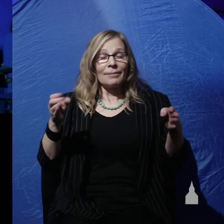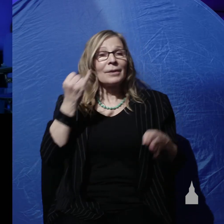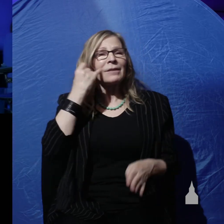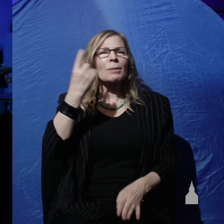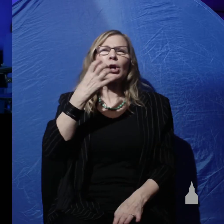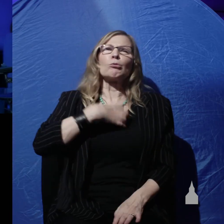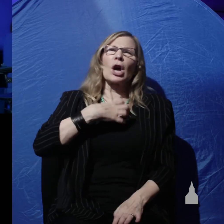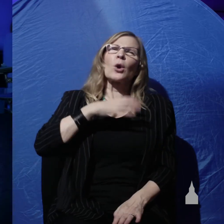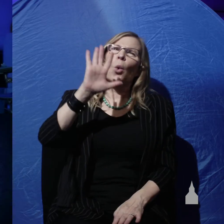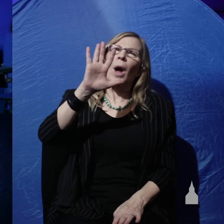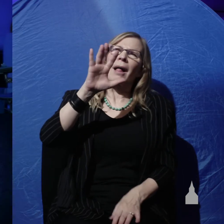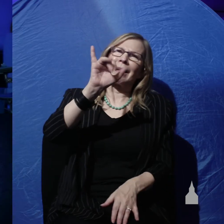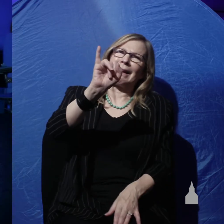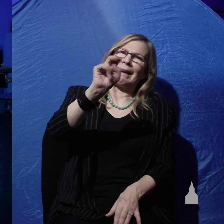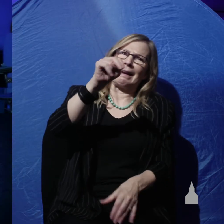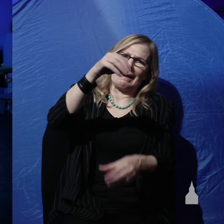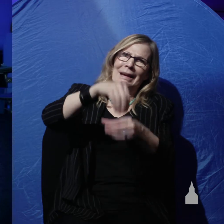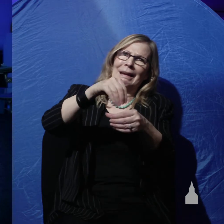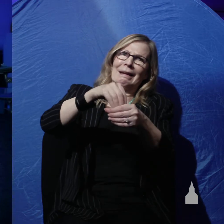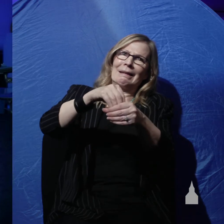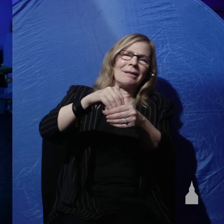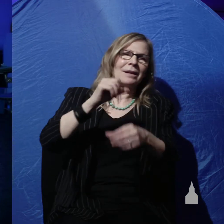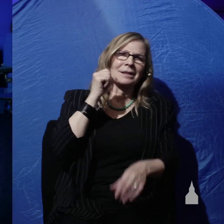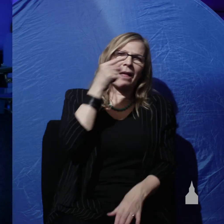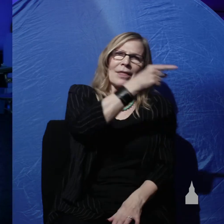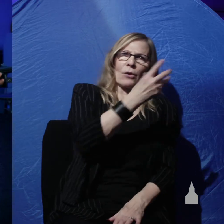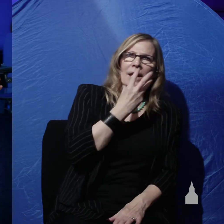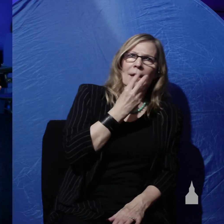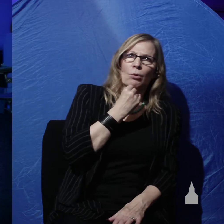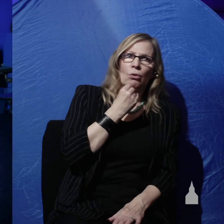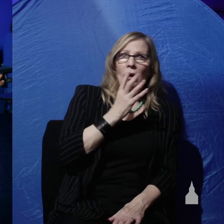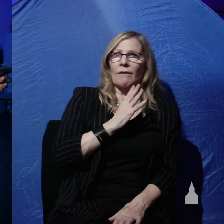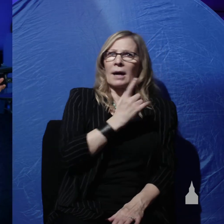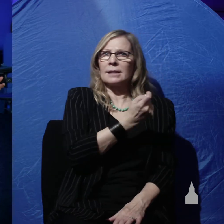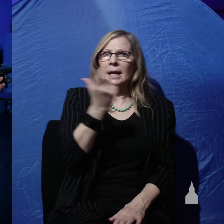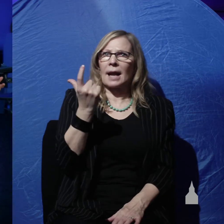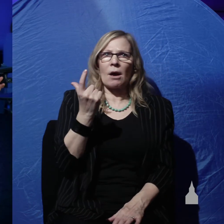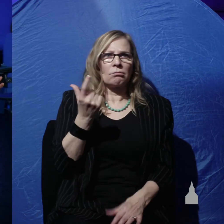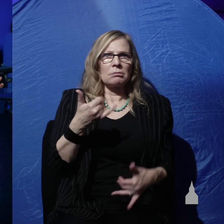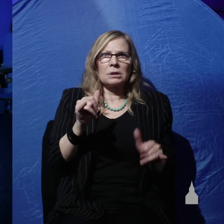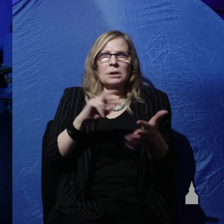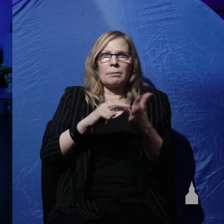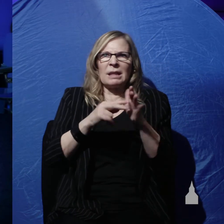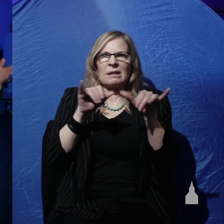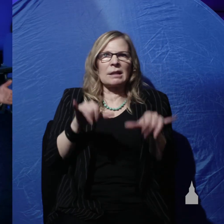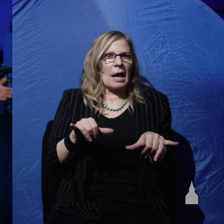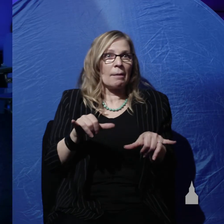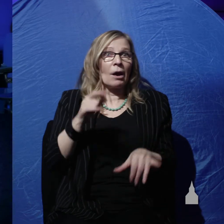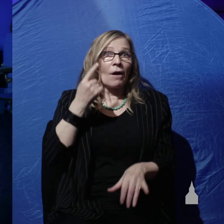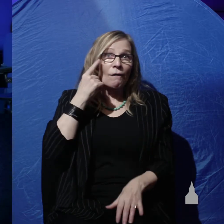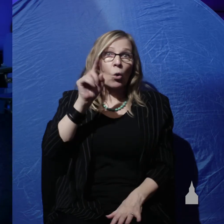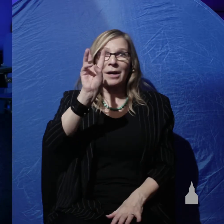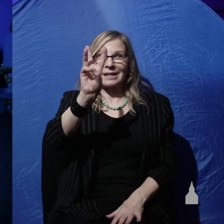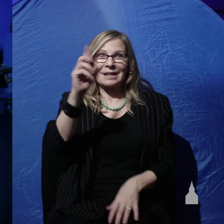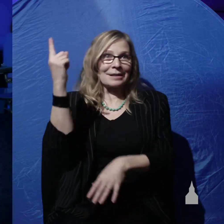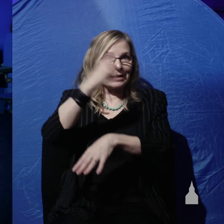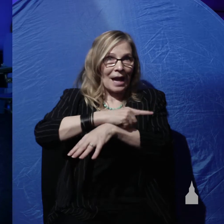says well in isn't in the Hebrew well then take it out. It still means the same thing. For six days the Lord made